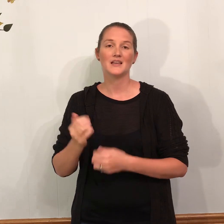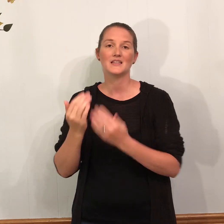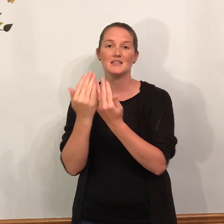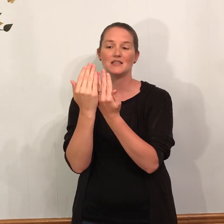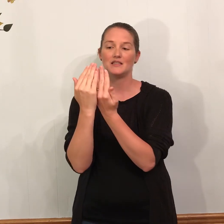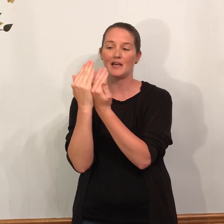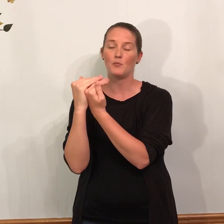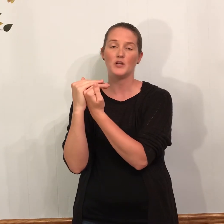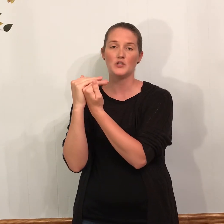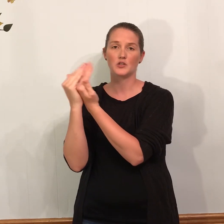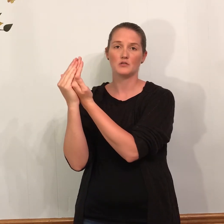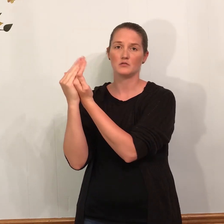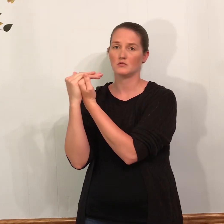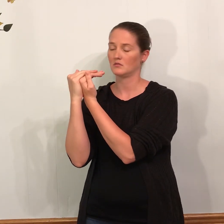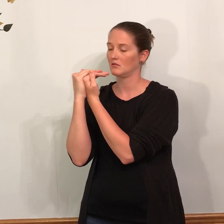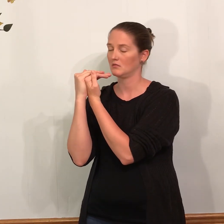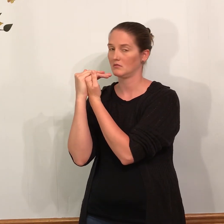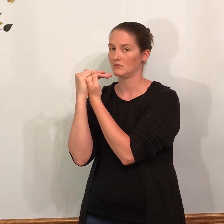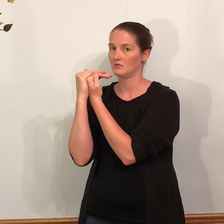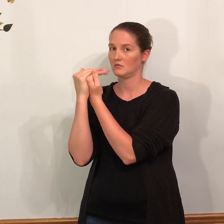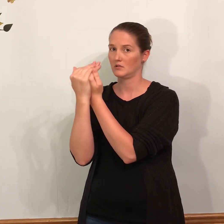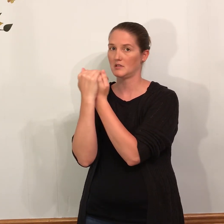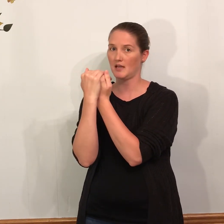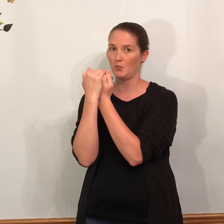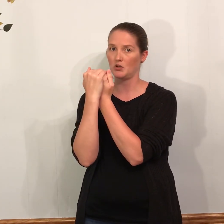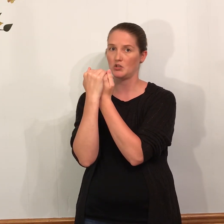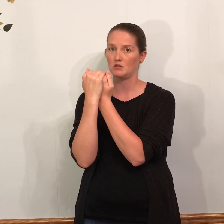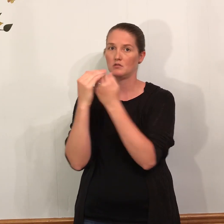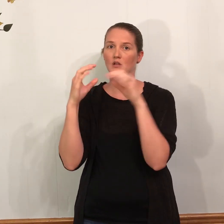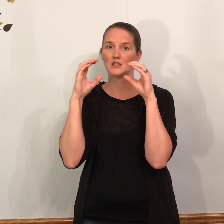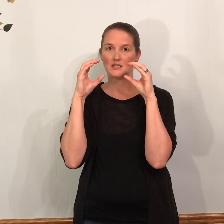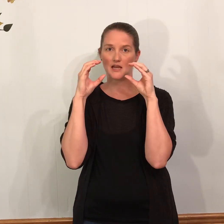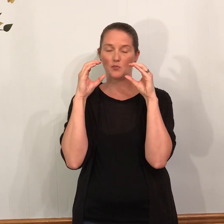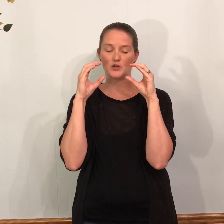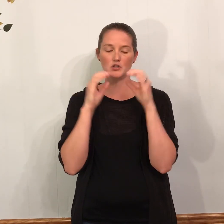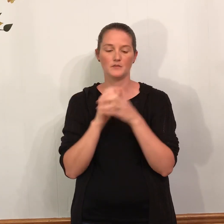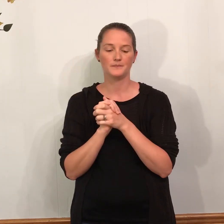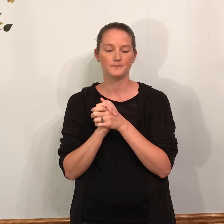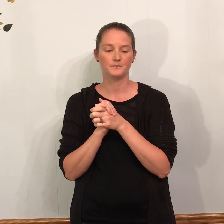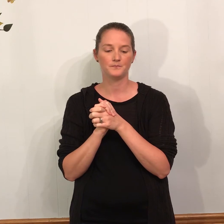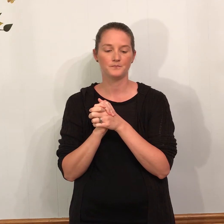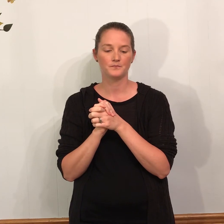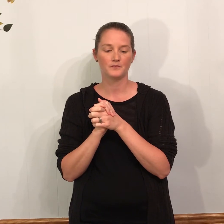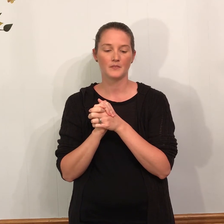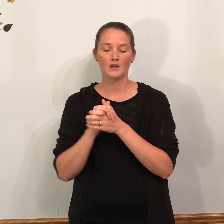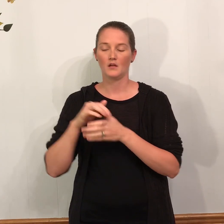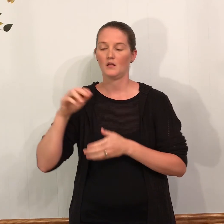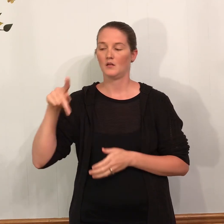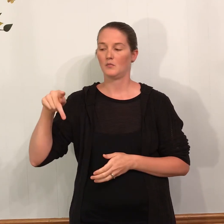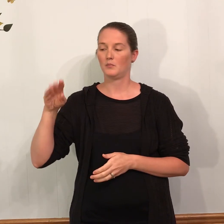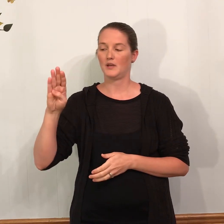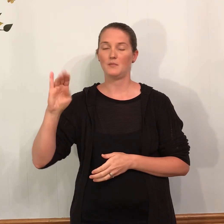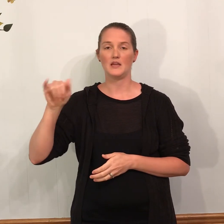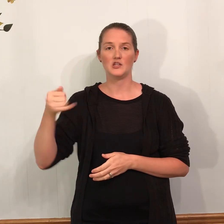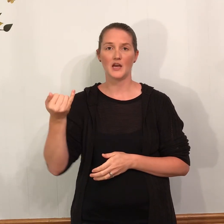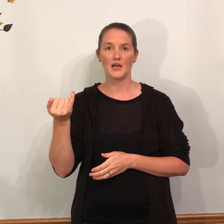Sandwich. Sandwich. Sandwich. PBJ.